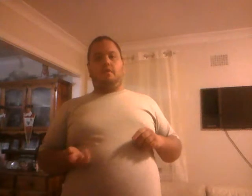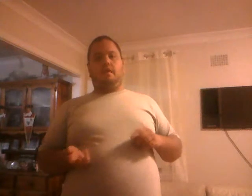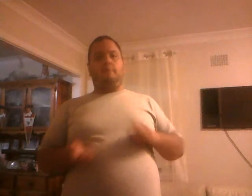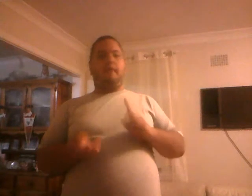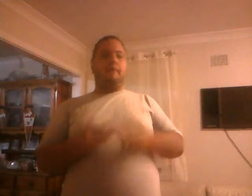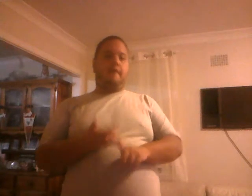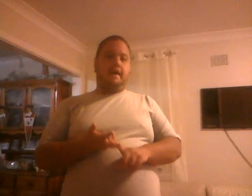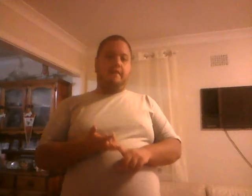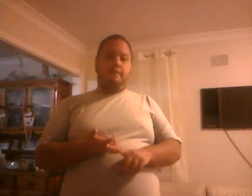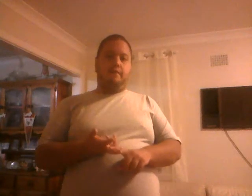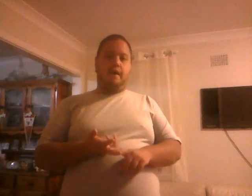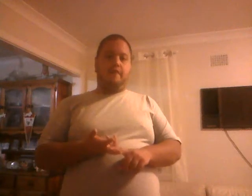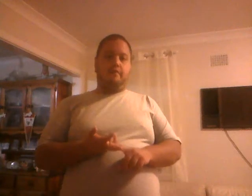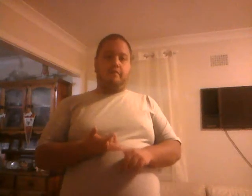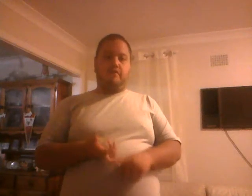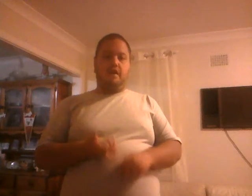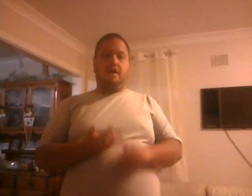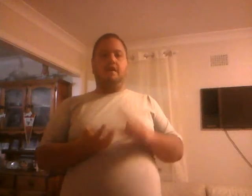Like Barbara Eden from I Dream of Jeannie.